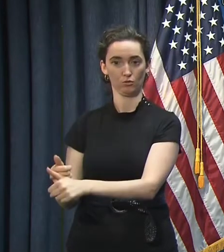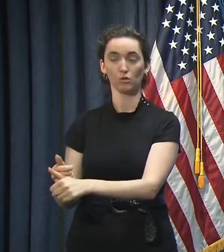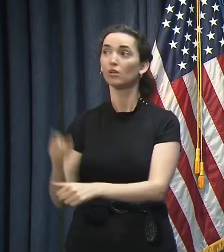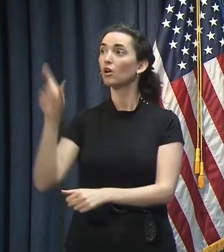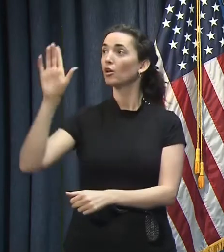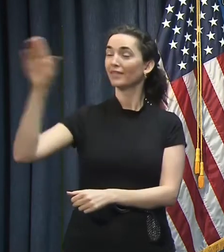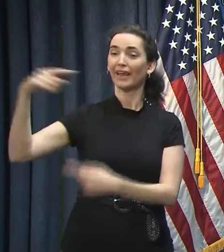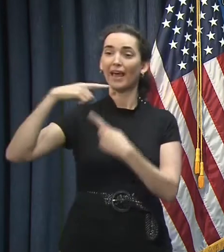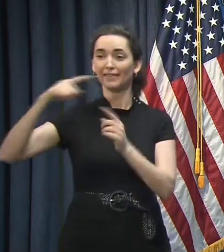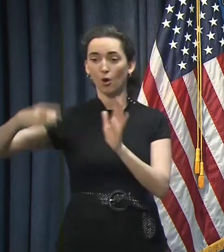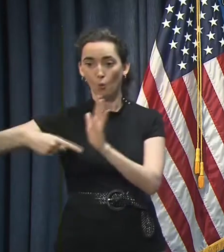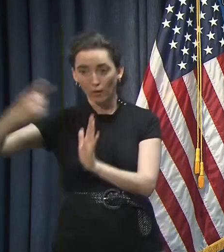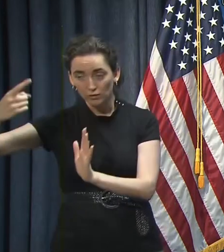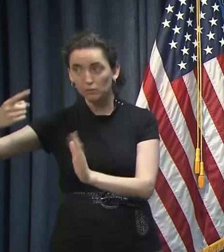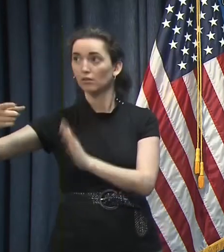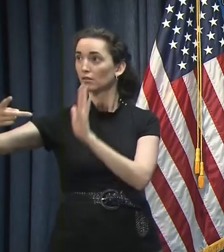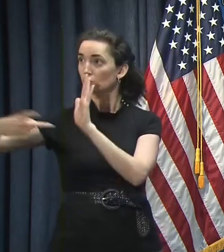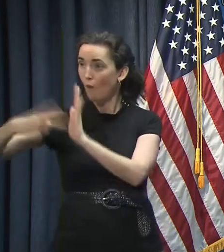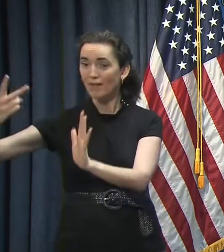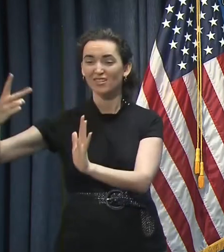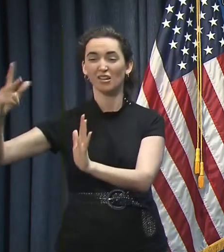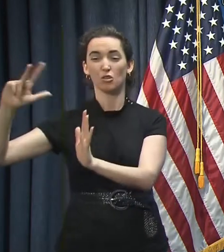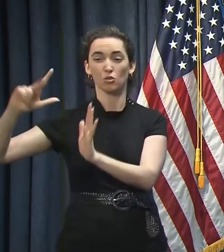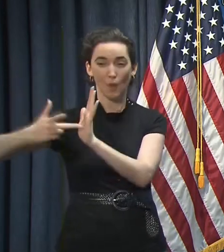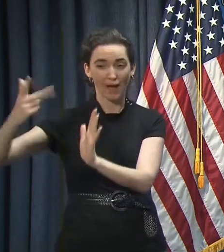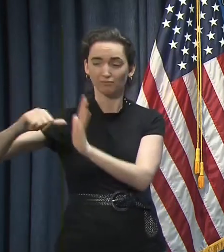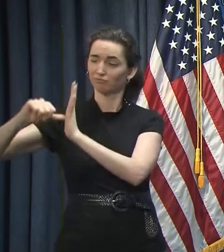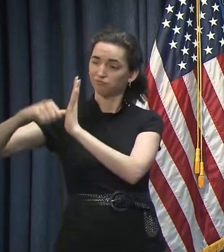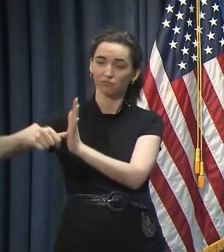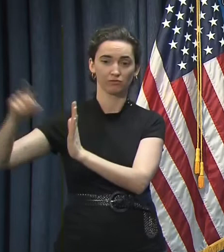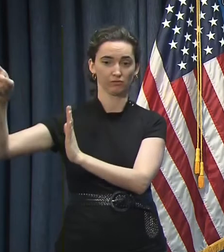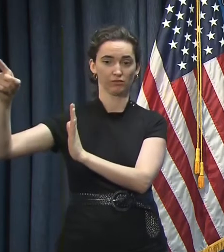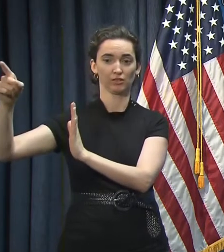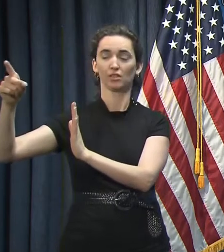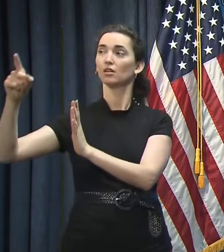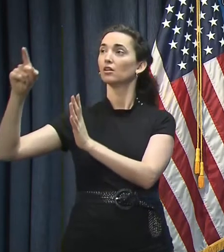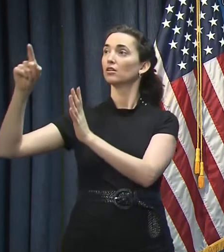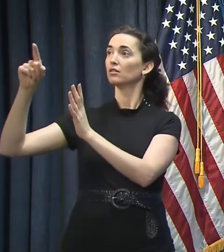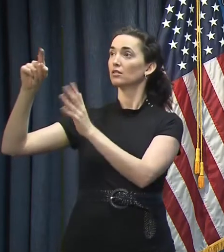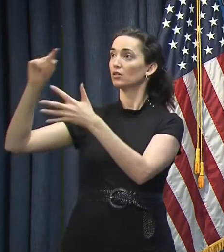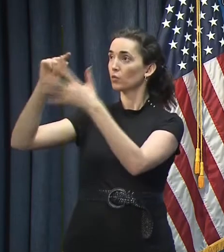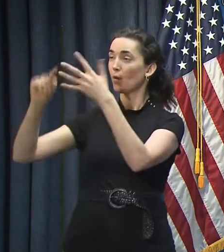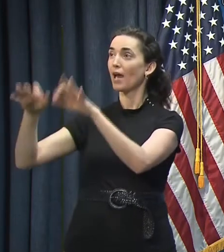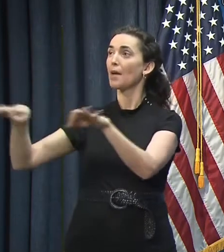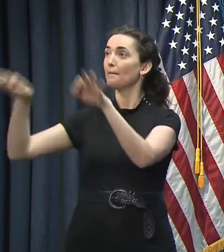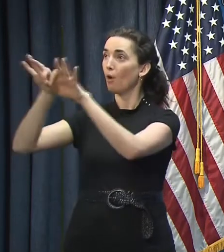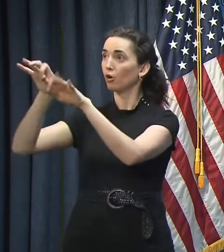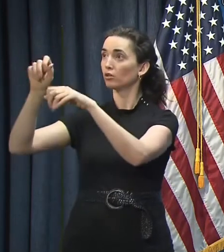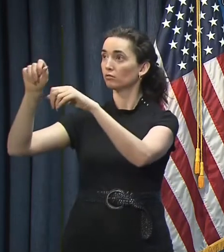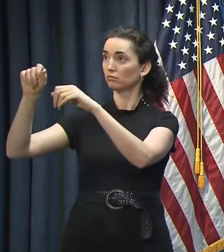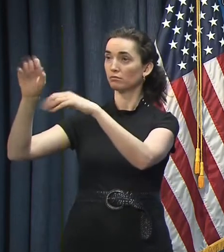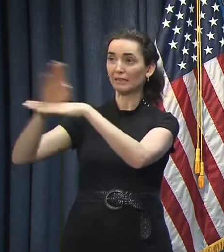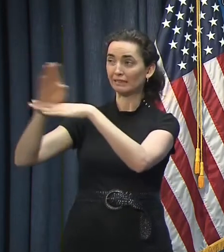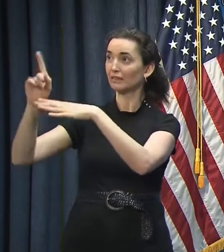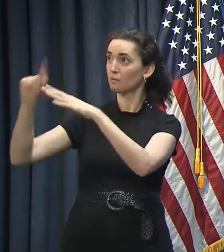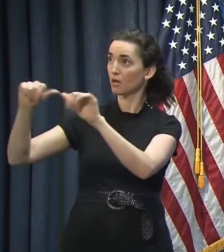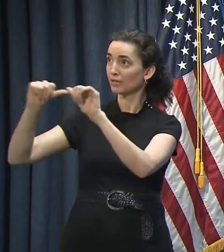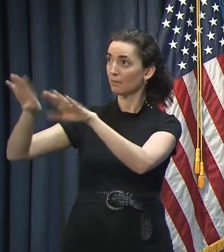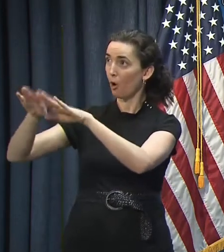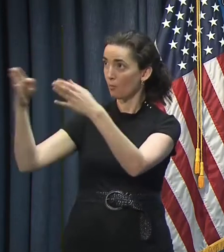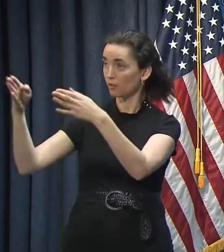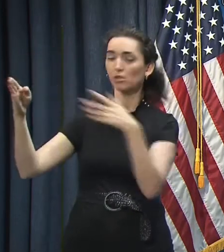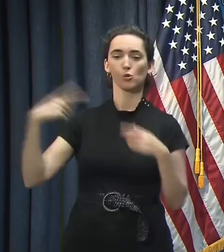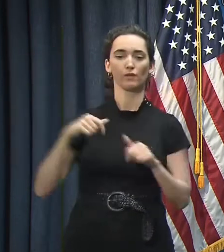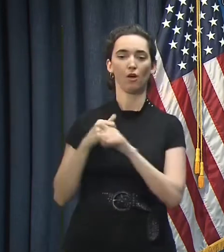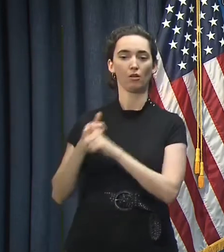iterations of their listing of critical infrastructure, had been left open as well. So for all of those